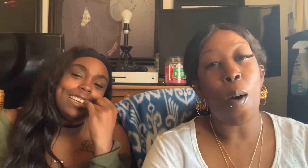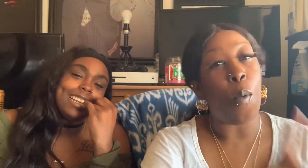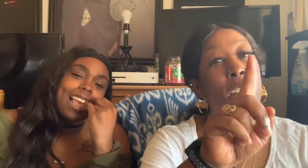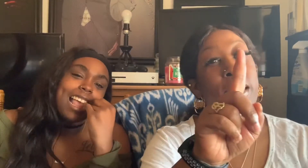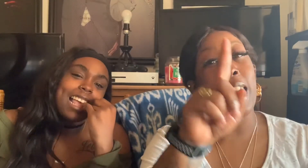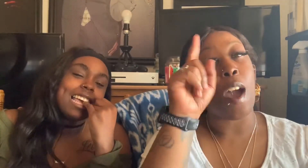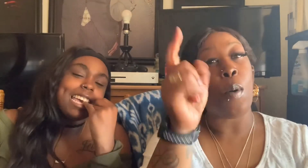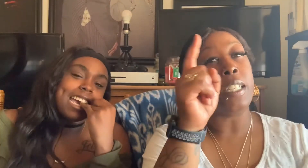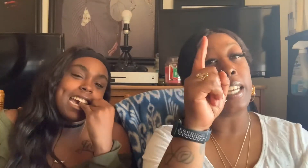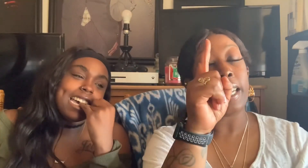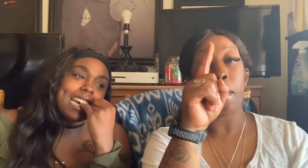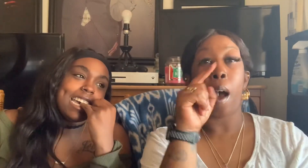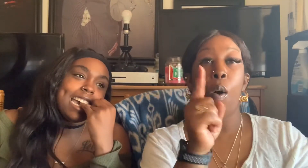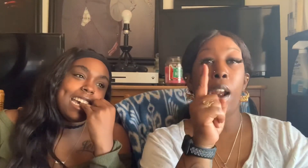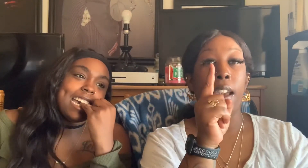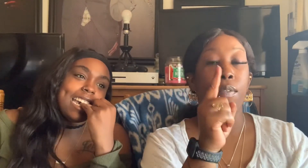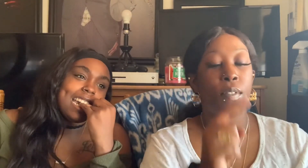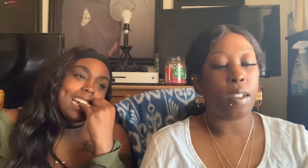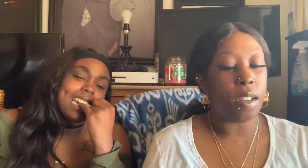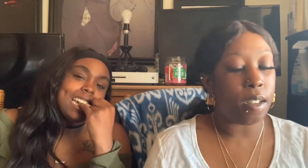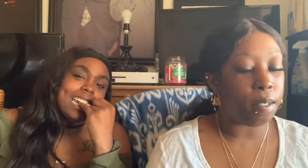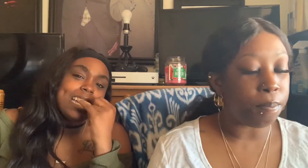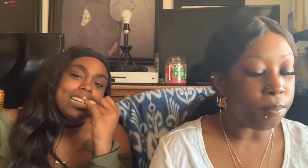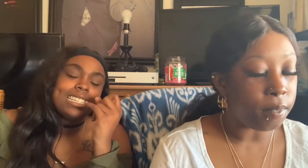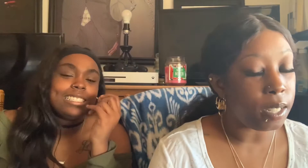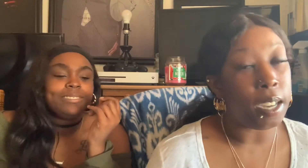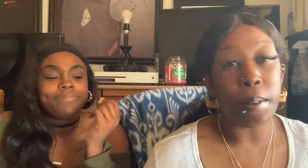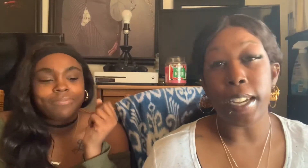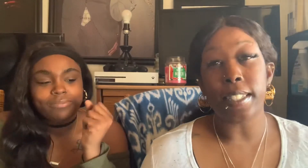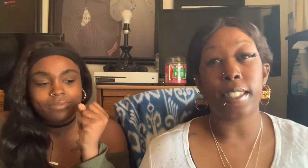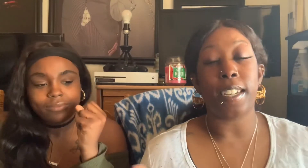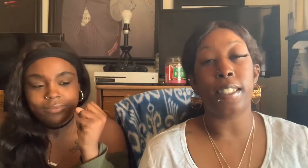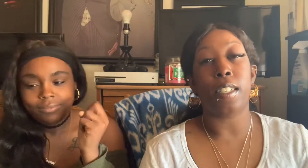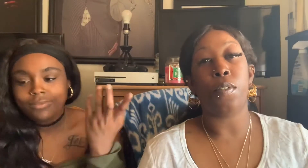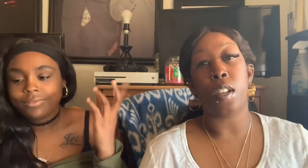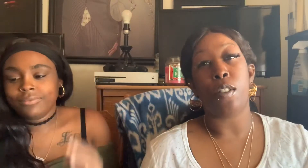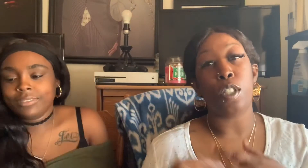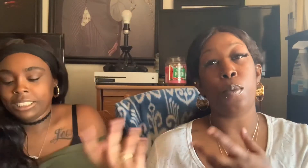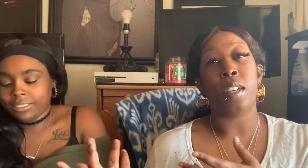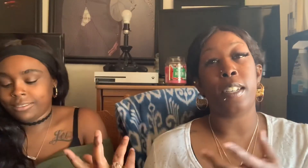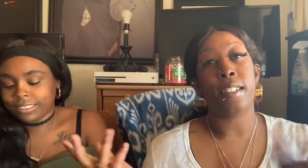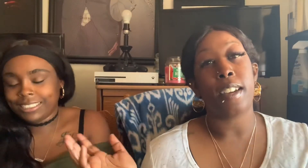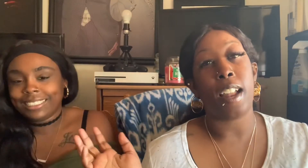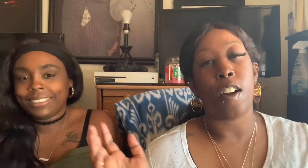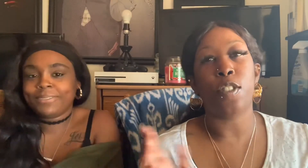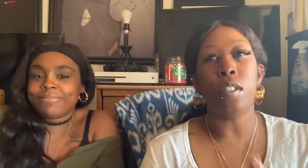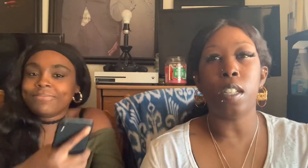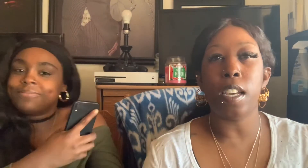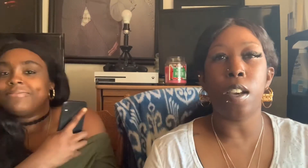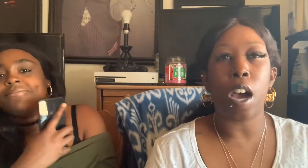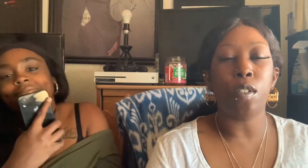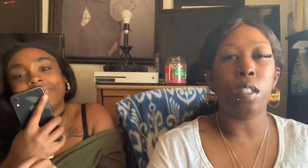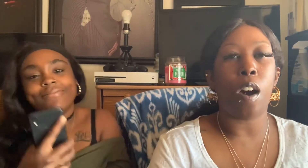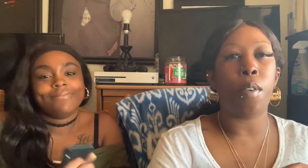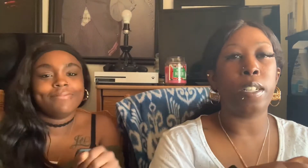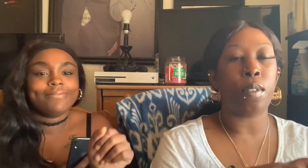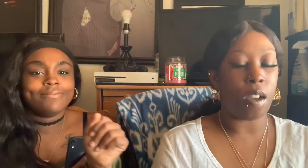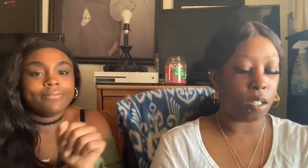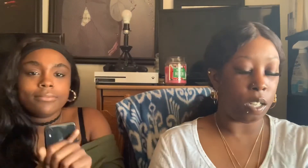Once. I had one ticket in my whole life. Um. Well that's in the video. She won. I lost. Usually I used to always win all the challenges.